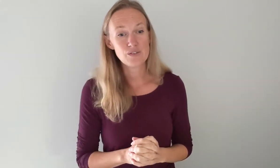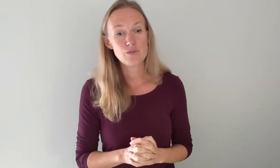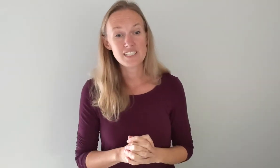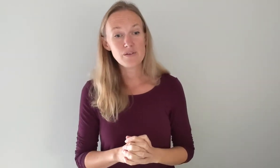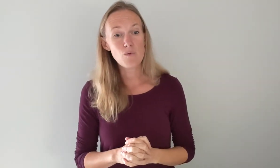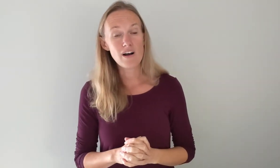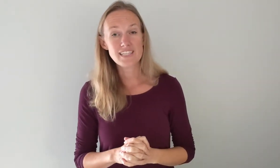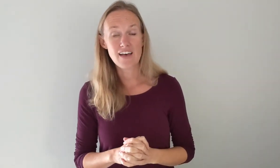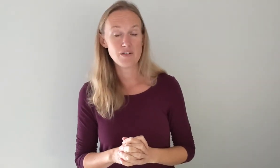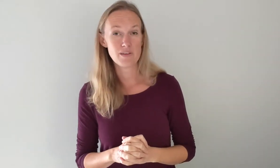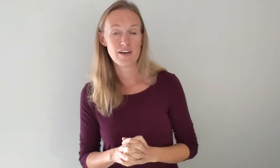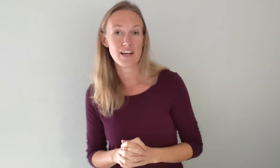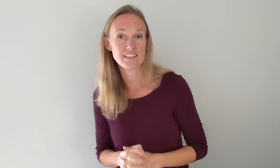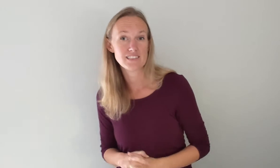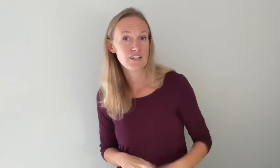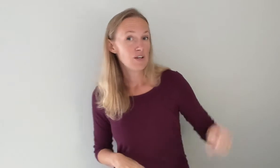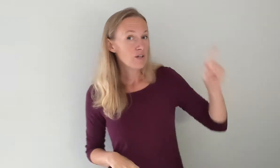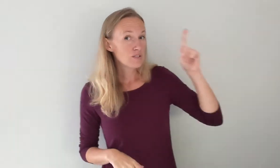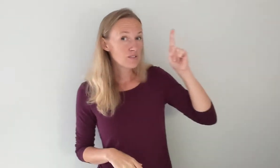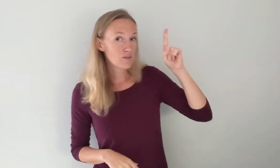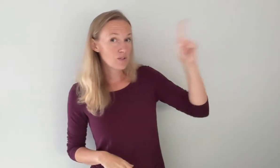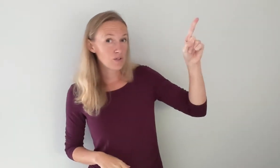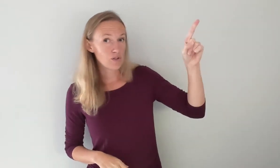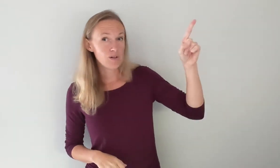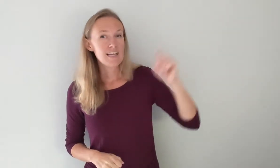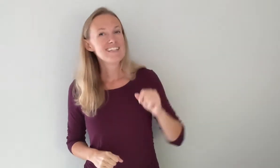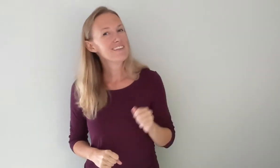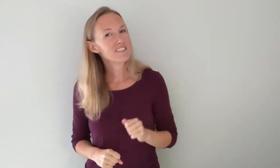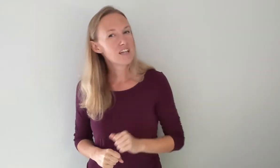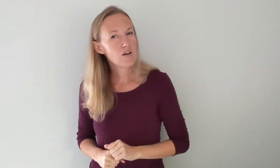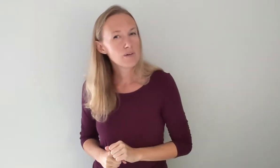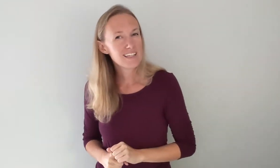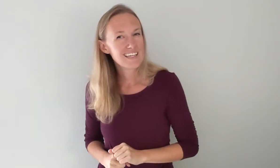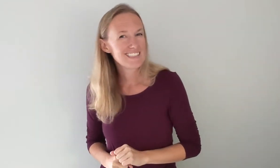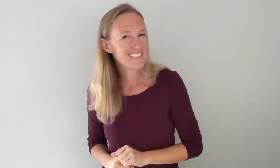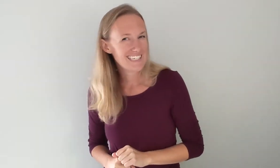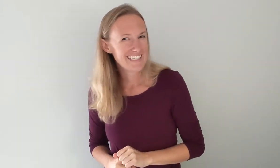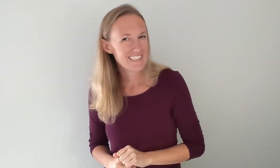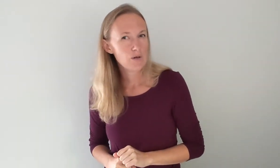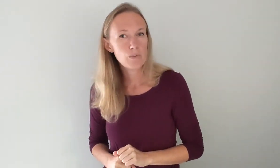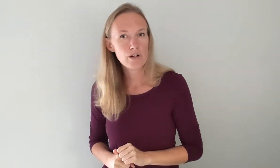you didn't Heaven without us. want. Heaven without So you. us. So you. now there's not really a didn't word